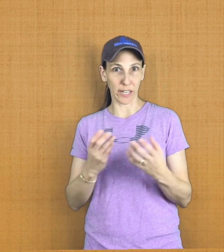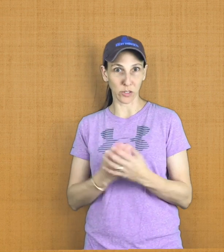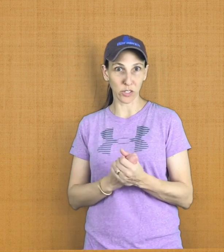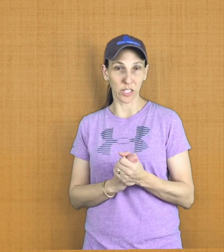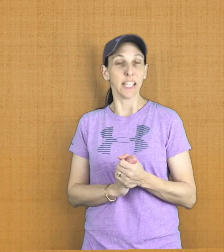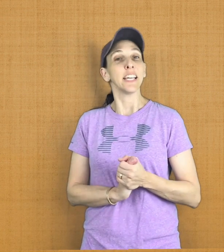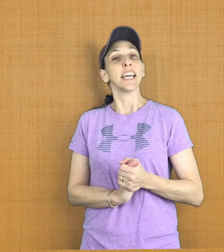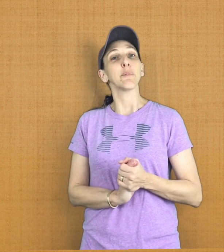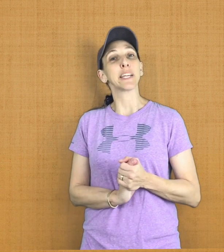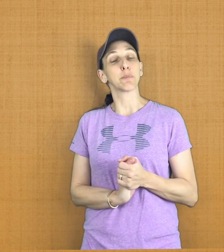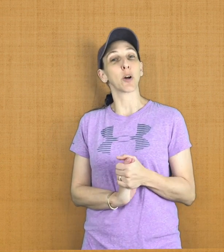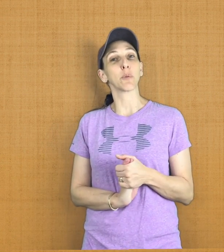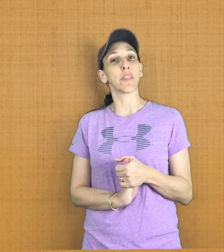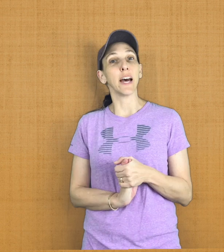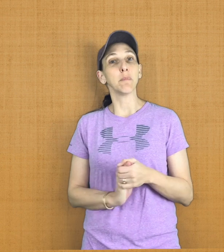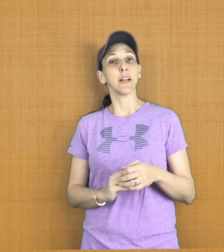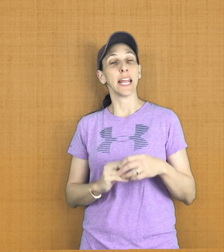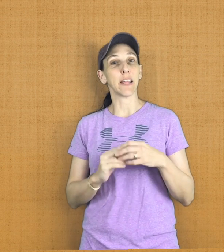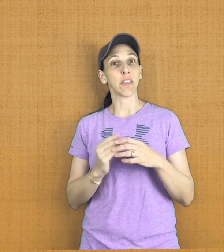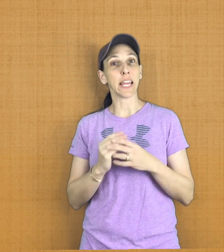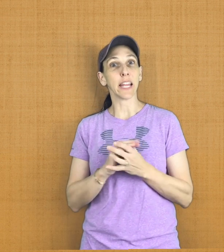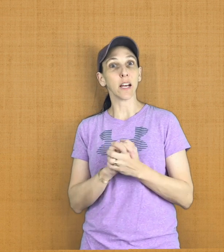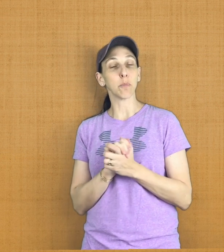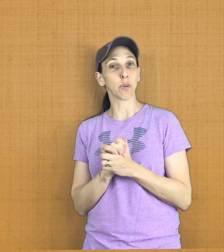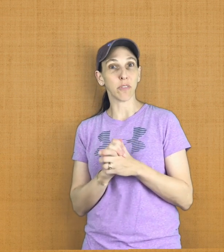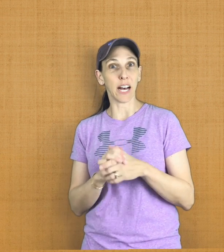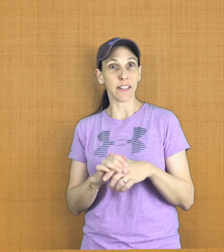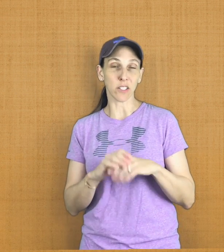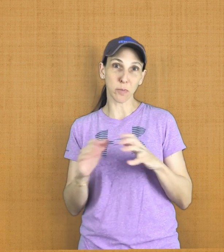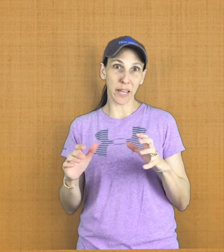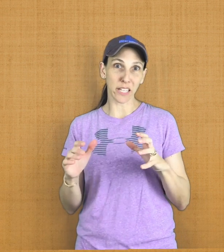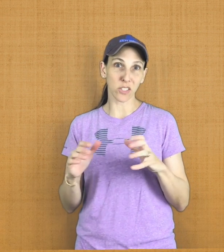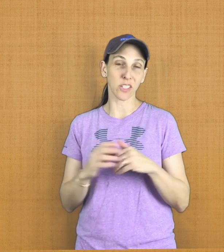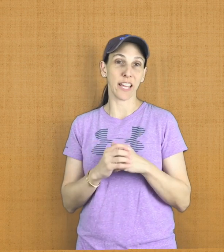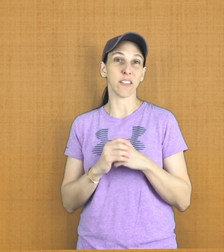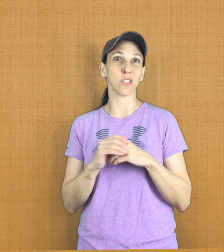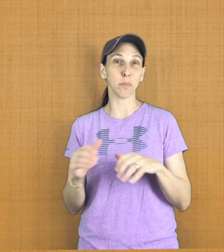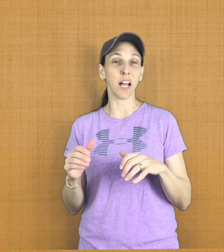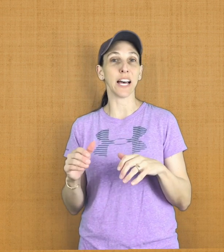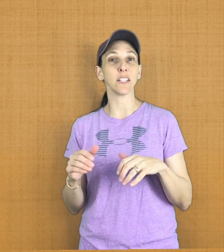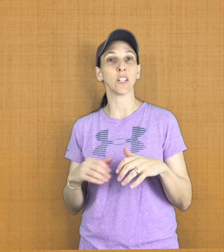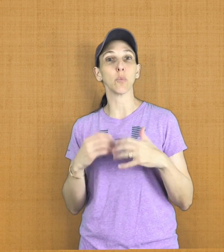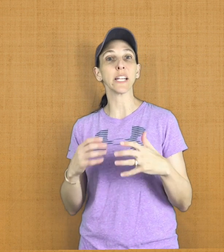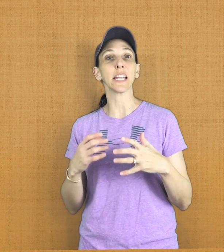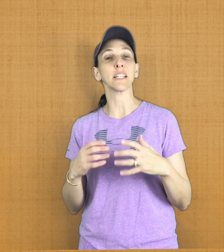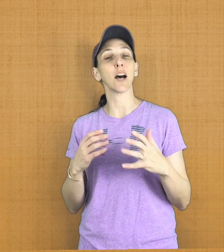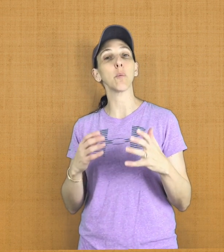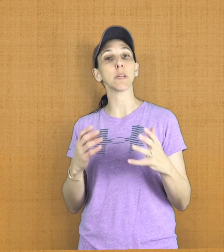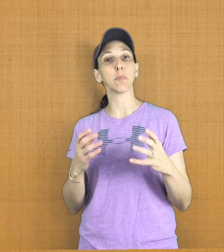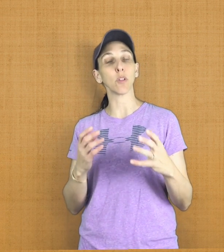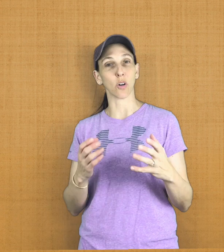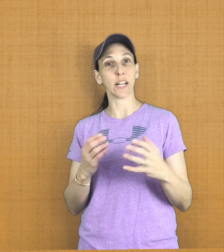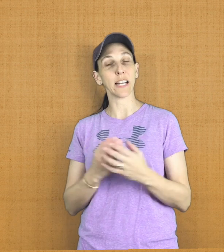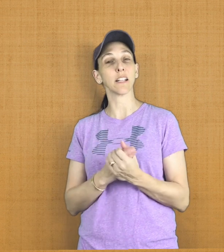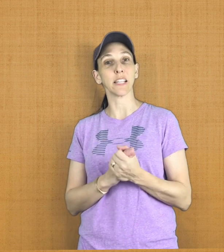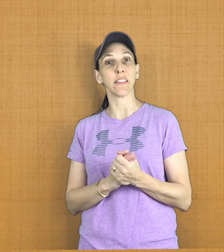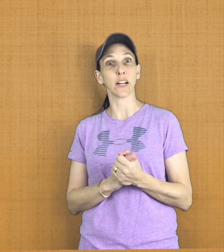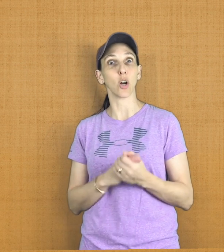warehouses. get to partner with them and they provide the space and the supplies that we need to help people learn how to clean their